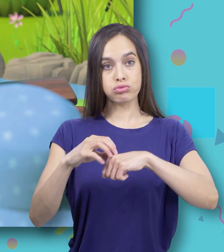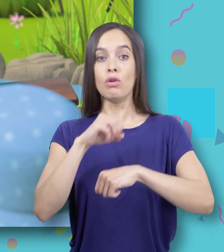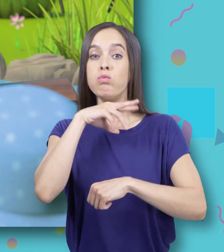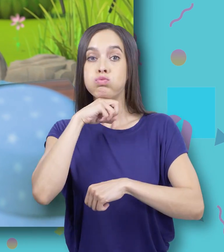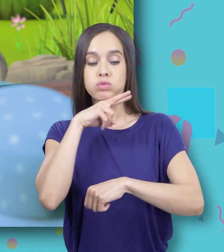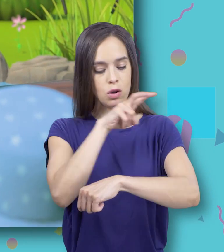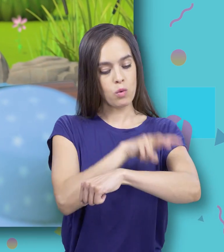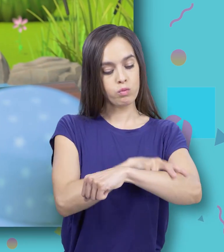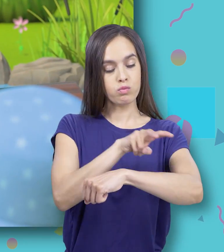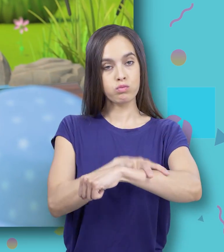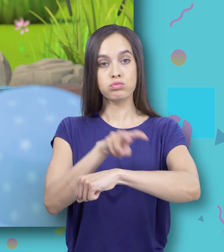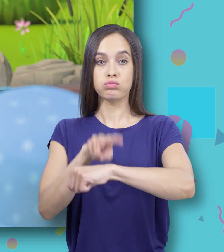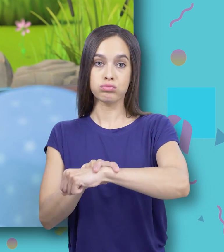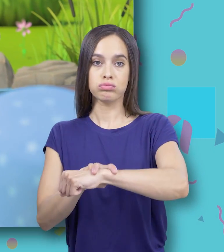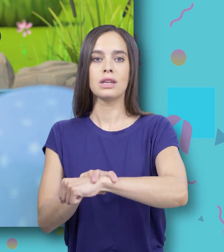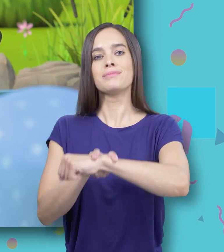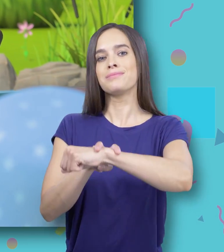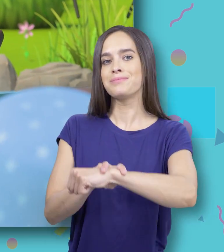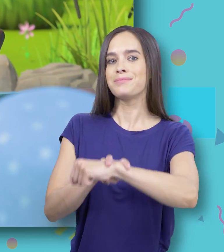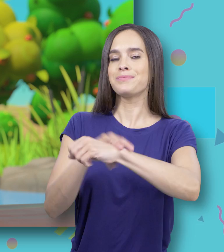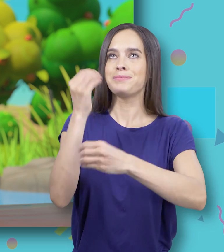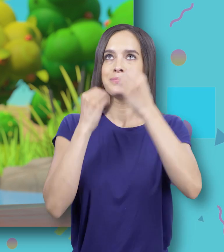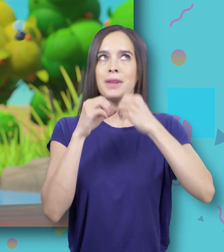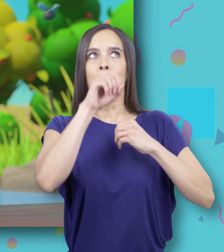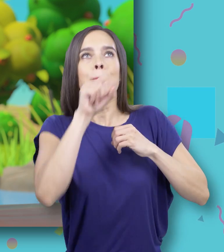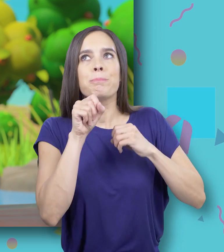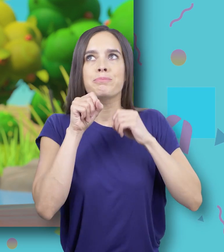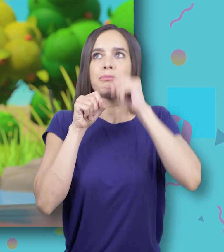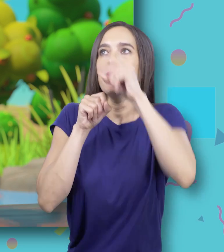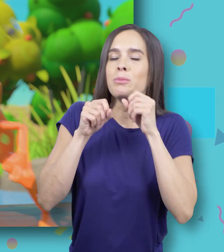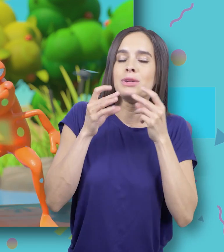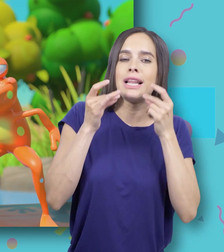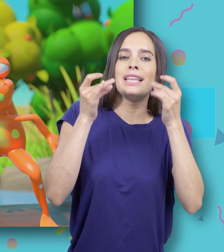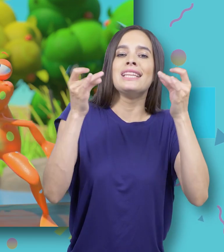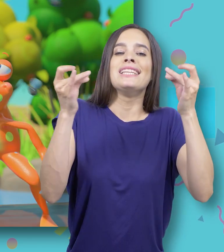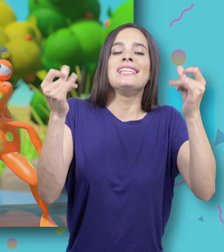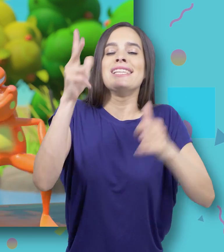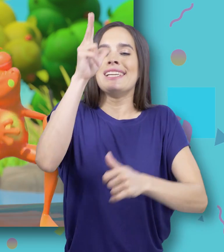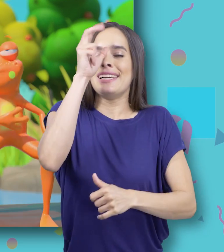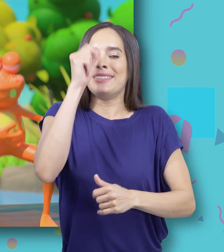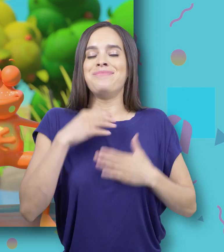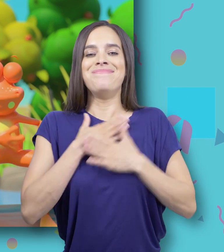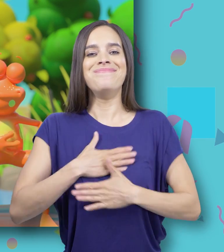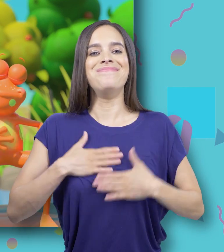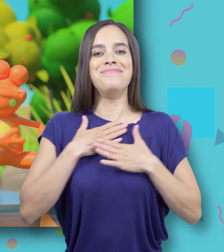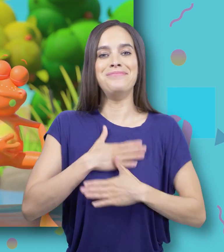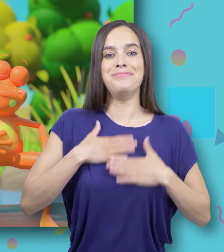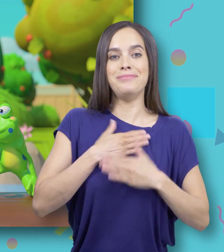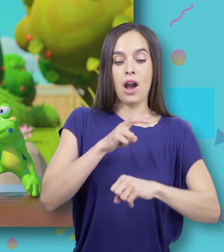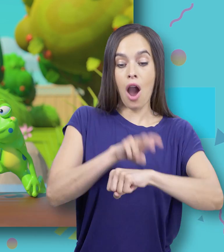Sat on a speckled log Eating some most delicious bugs Yum, yum! One